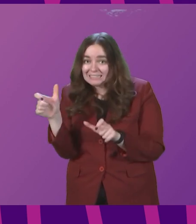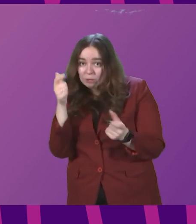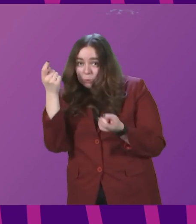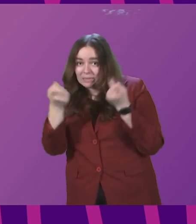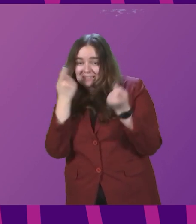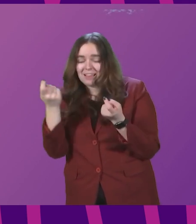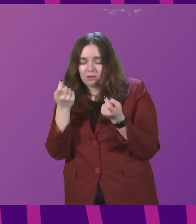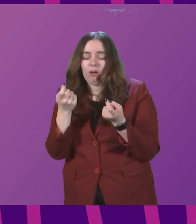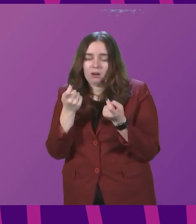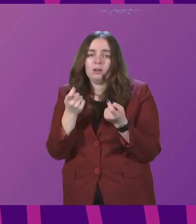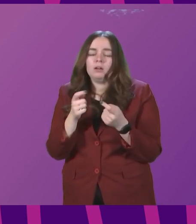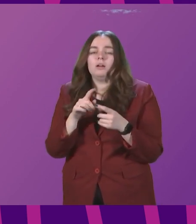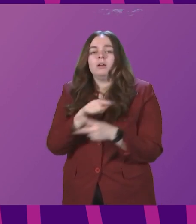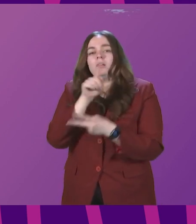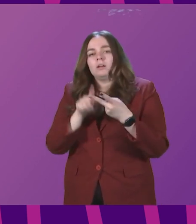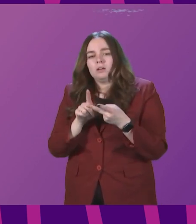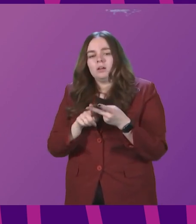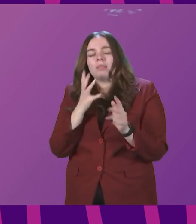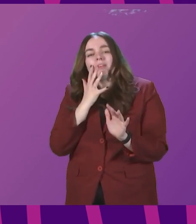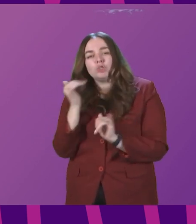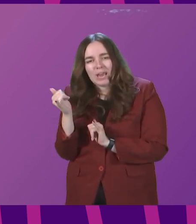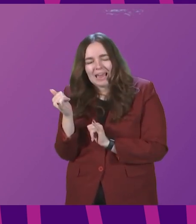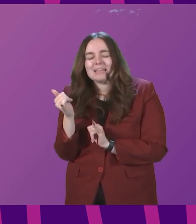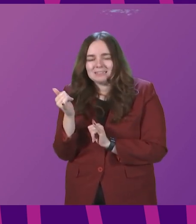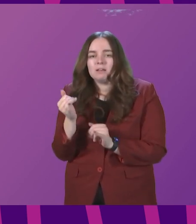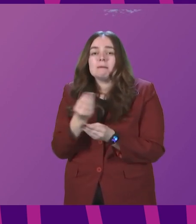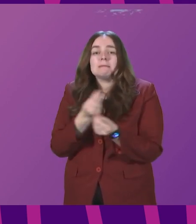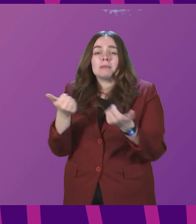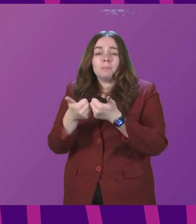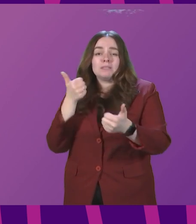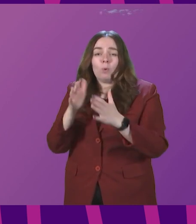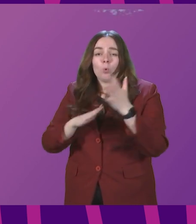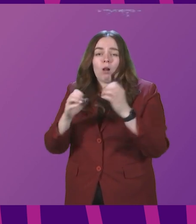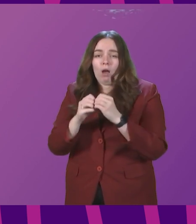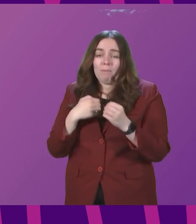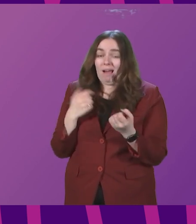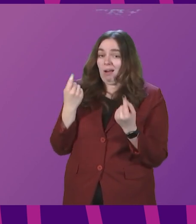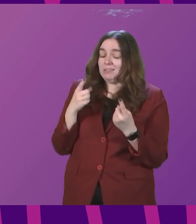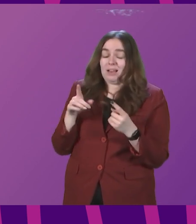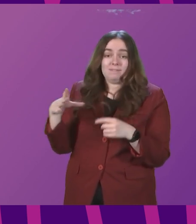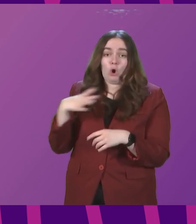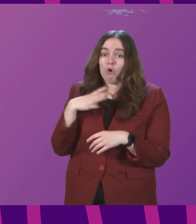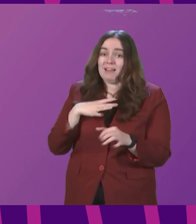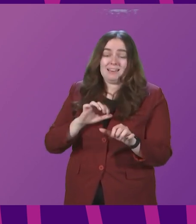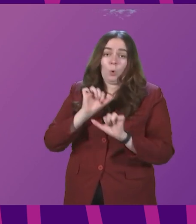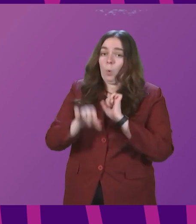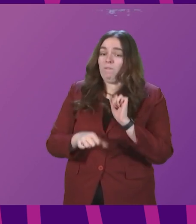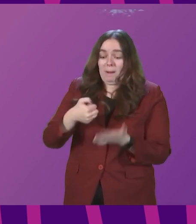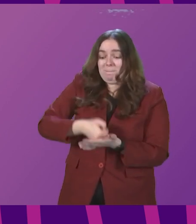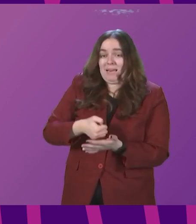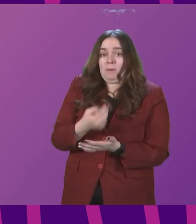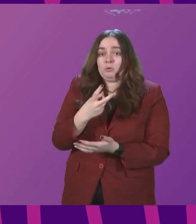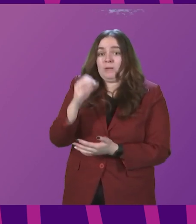carefully. On the issue of checks, some sports clubs, as I understand it, have already gone beyond the minimum 20 per cent